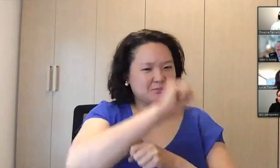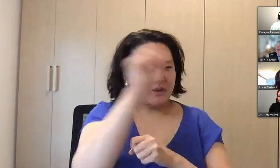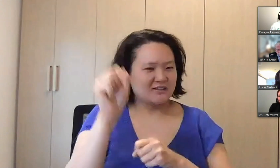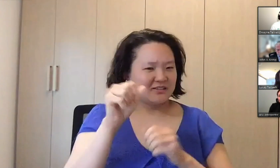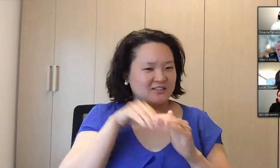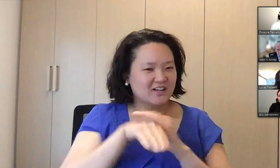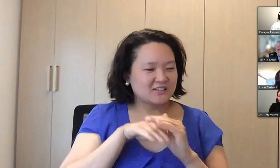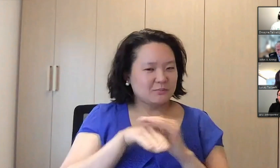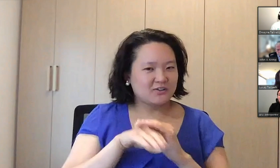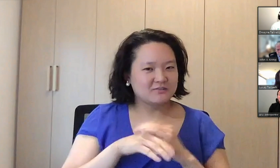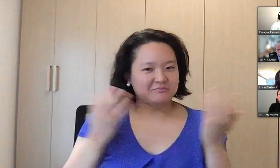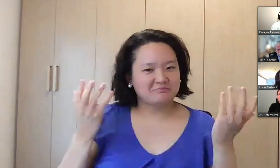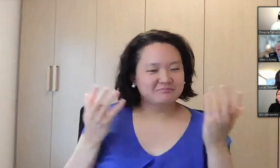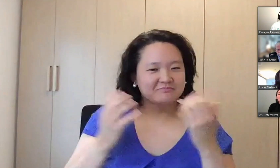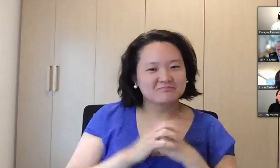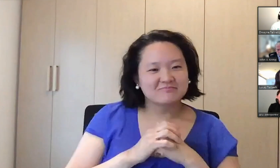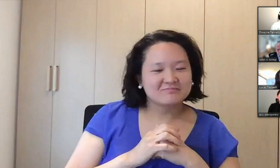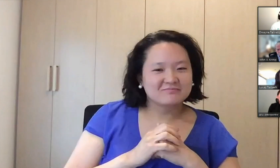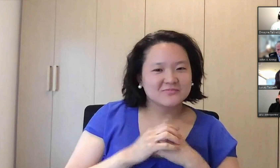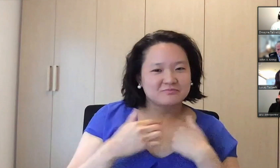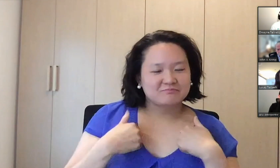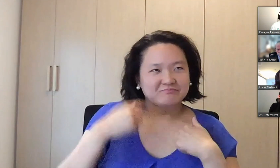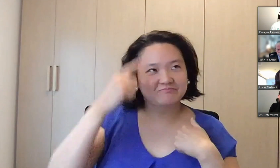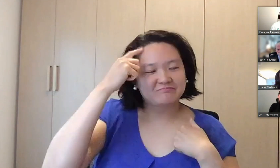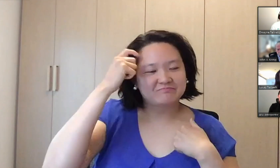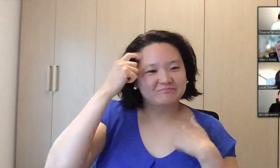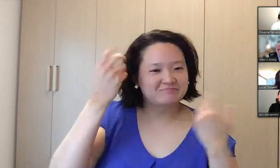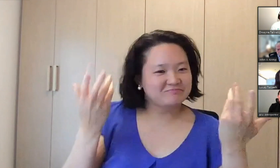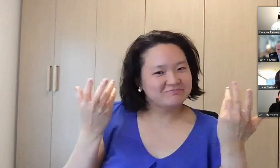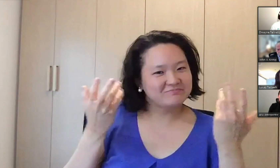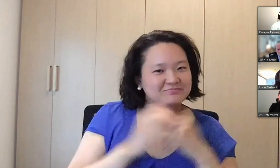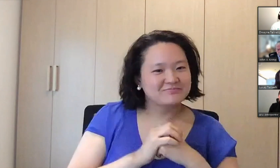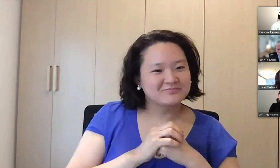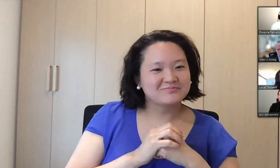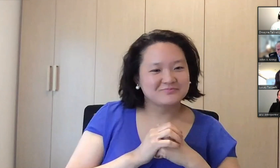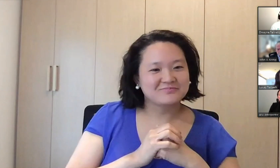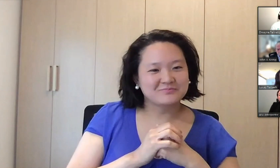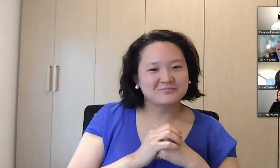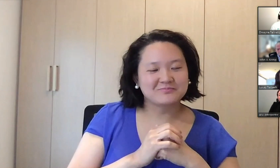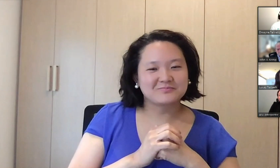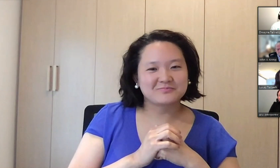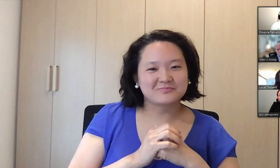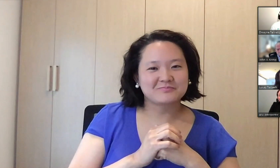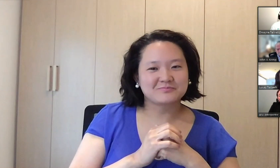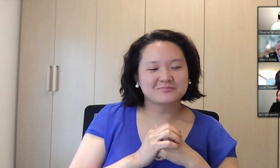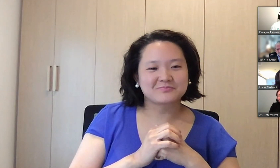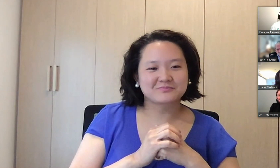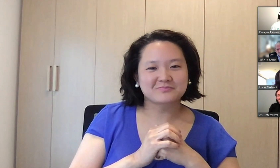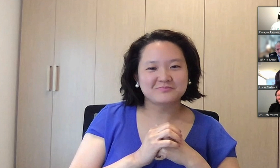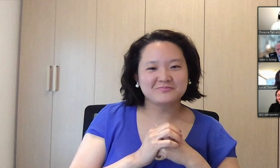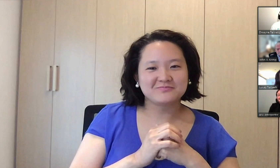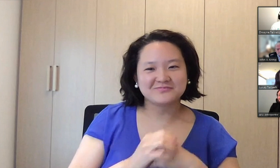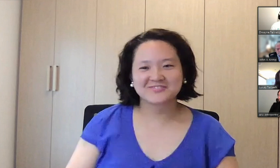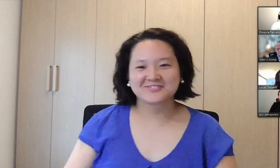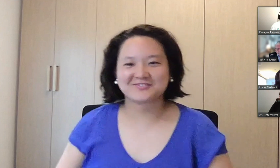space? Why not try to make space accessible now? So those are my thoughts. Yeah.